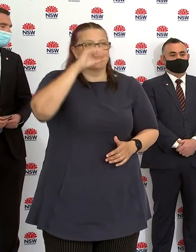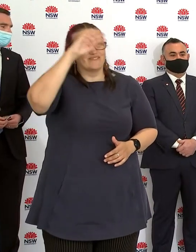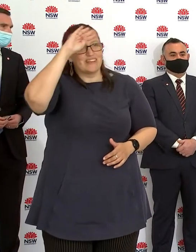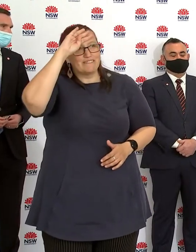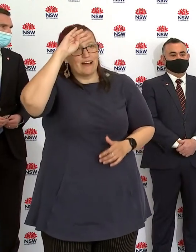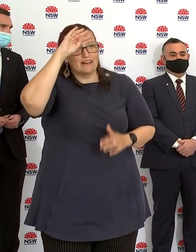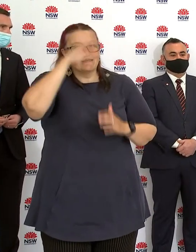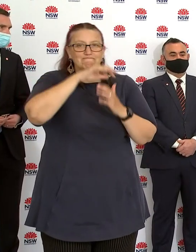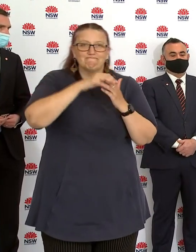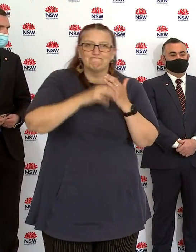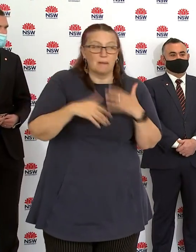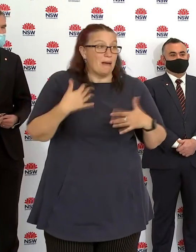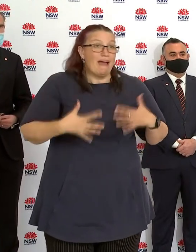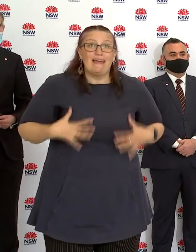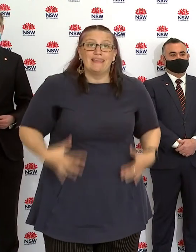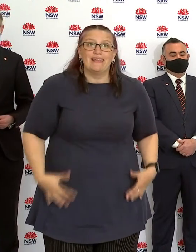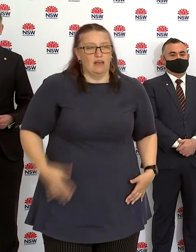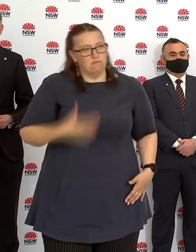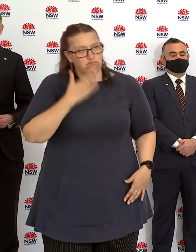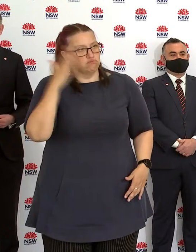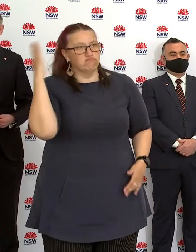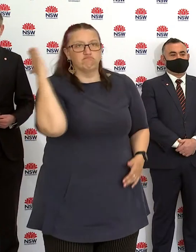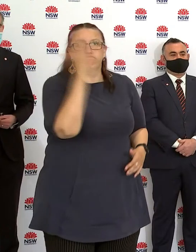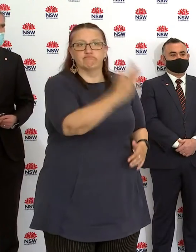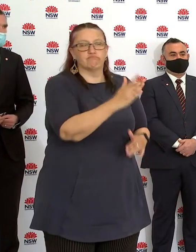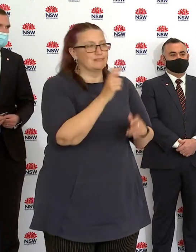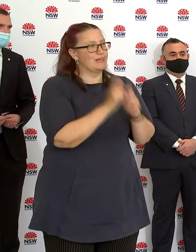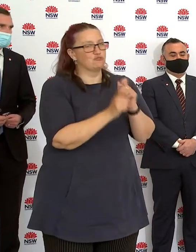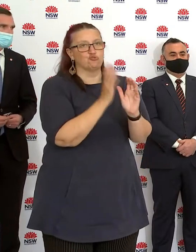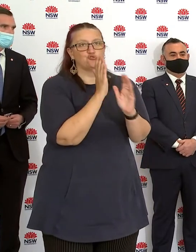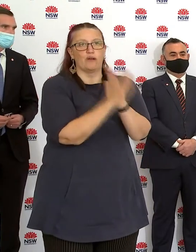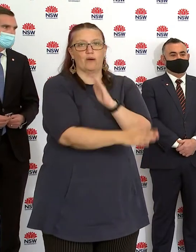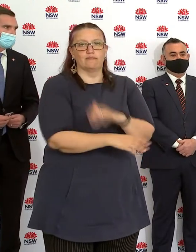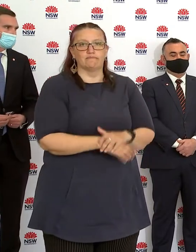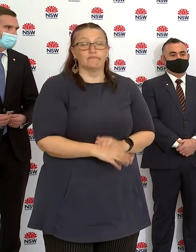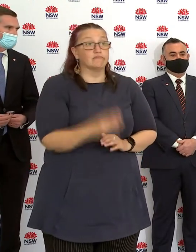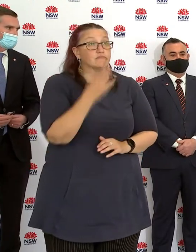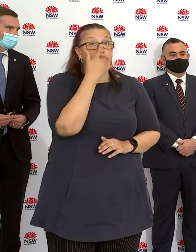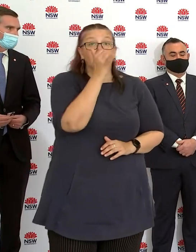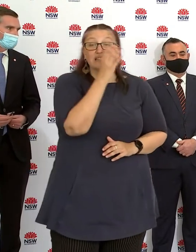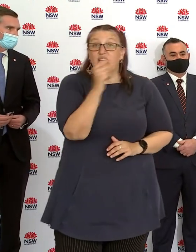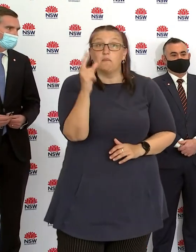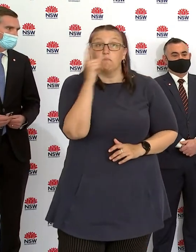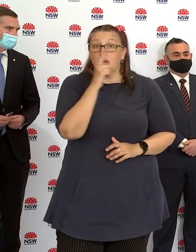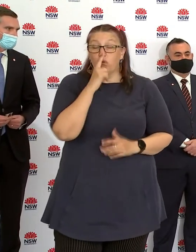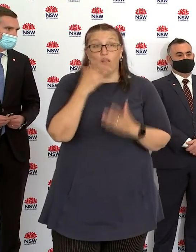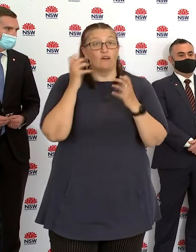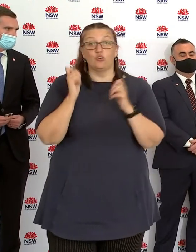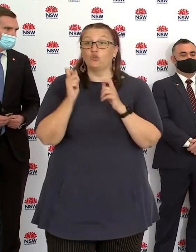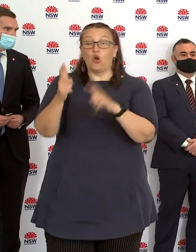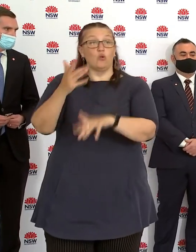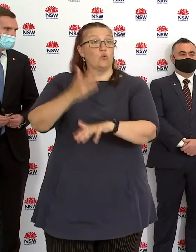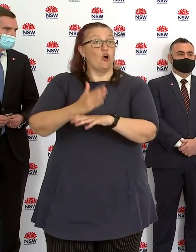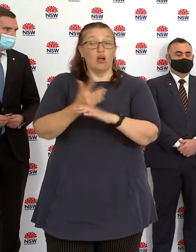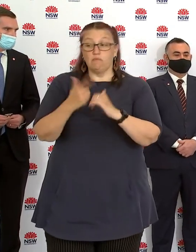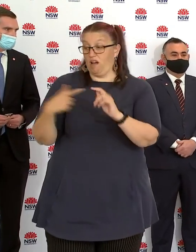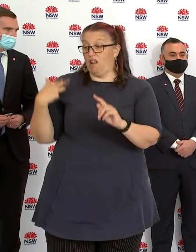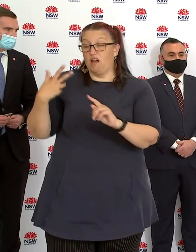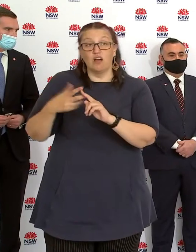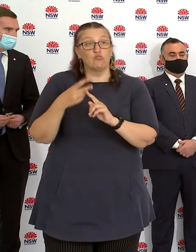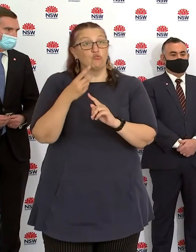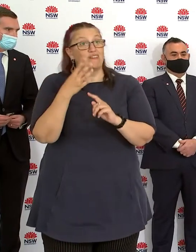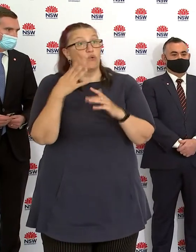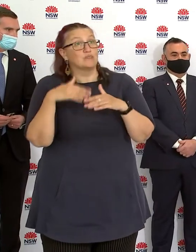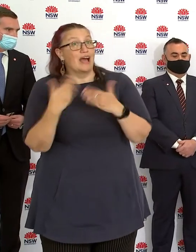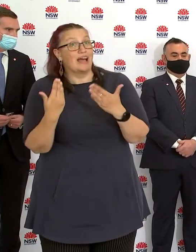And that poses a risk to that workplace and also will then lead to the introduction into another set of households and trigger